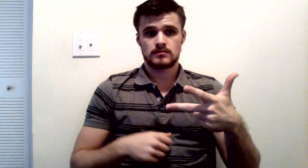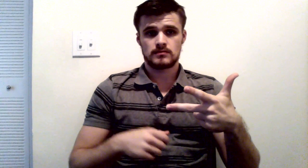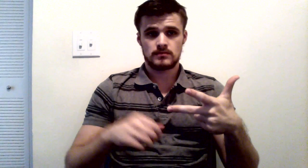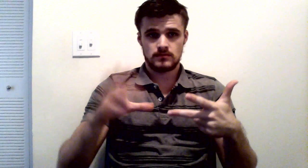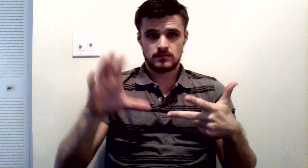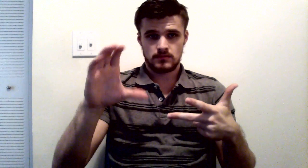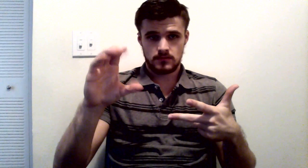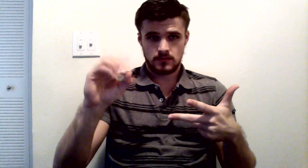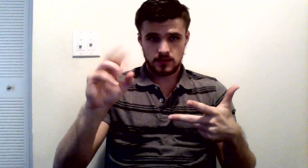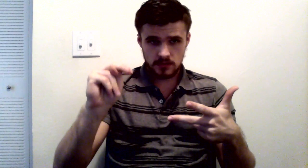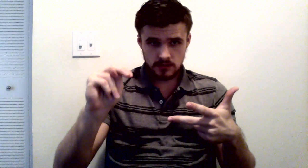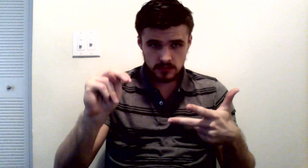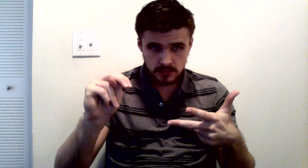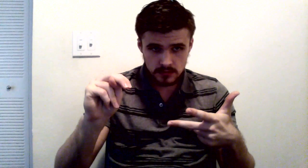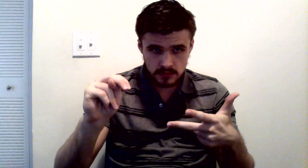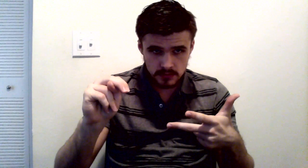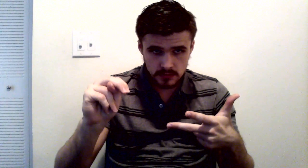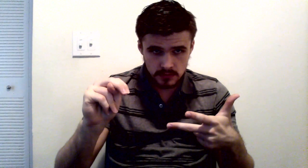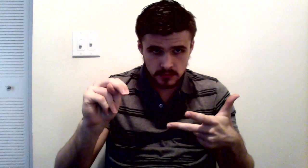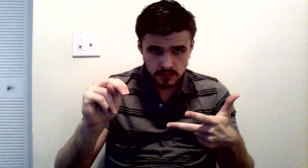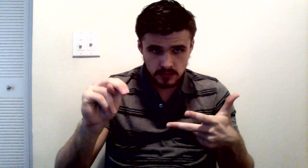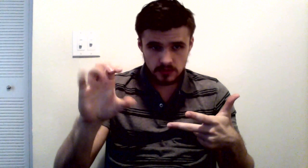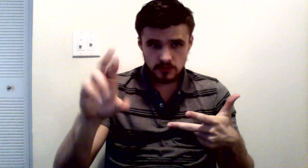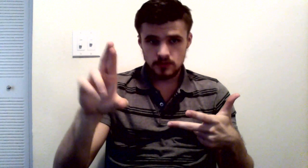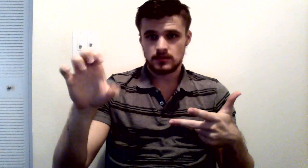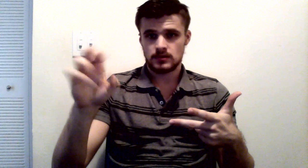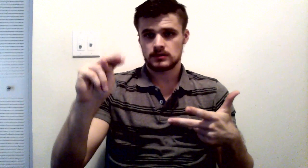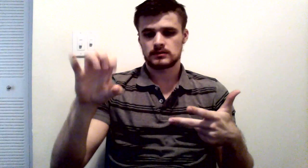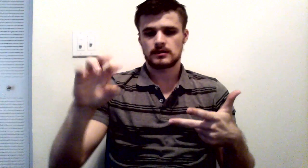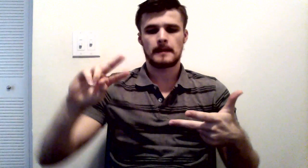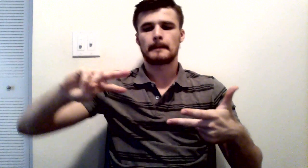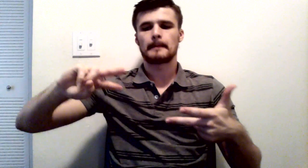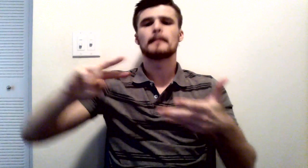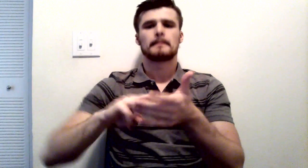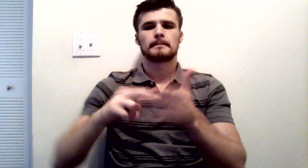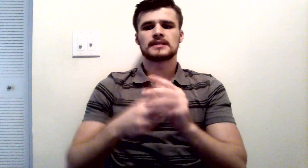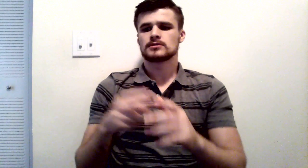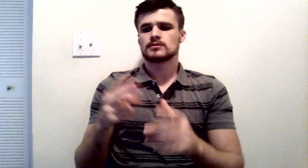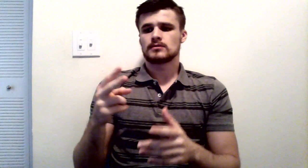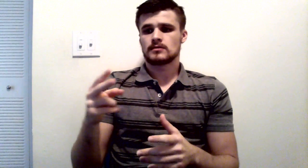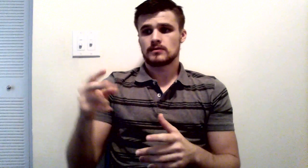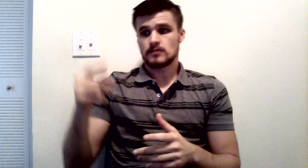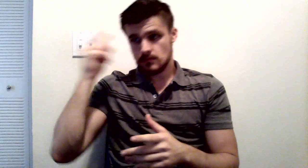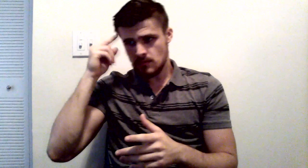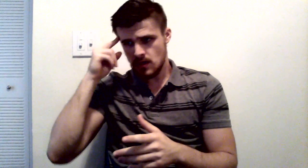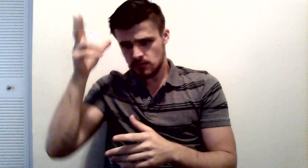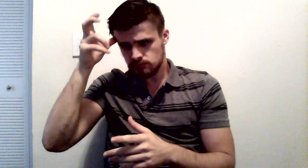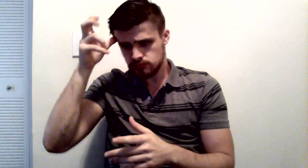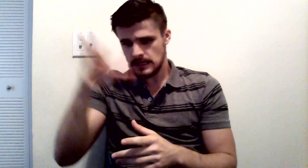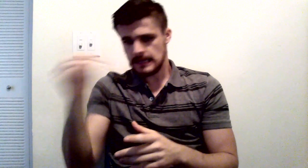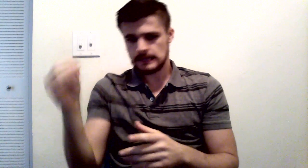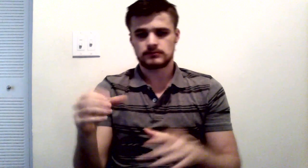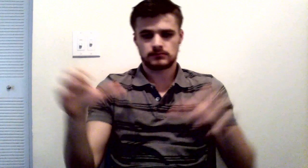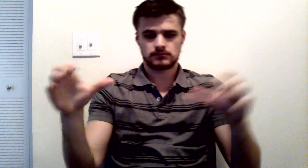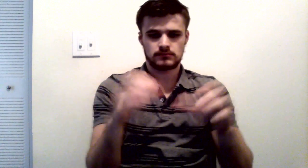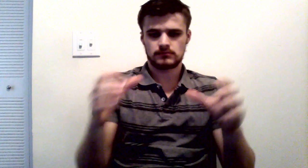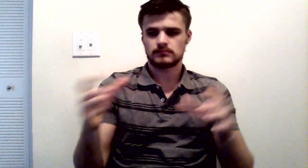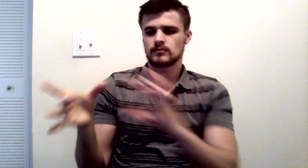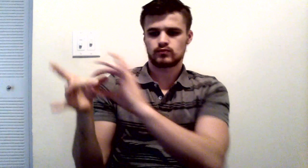one if they didn't work independently from one another. we'll come back with some examples of this. Fourth, harm. There must have been